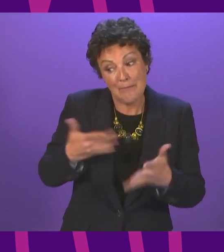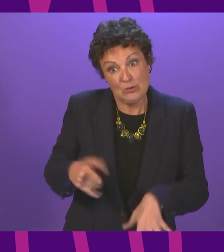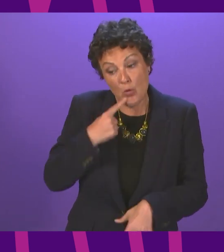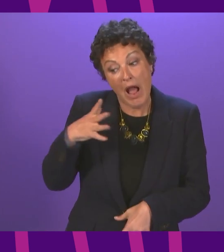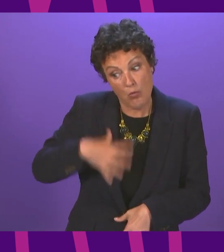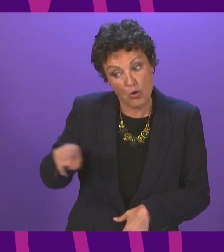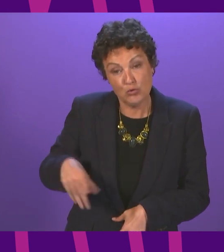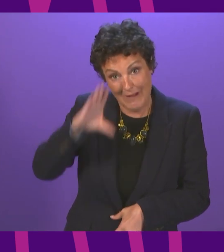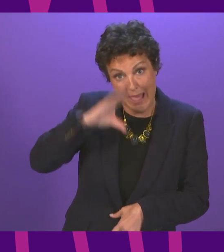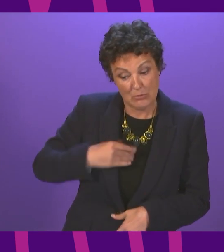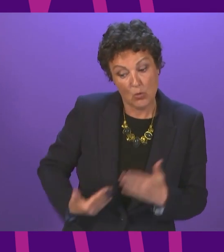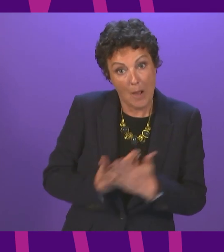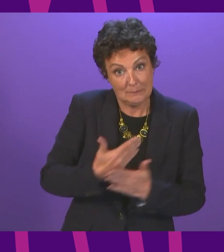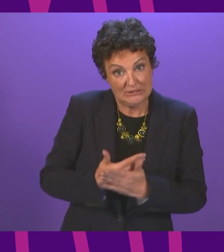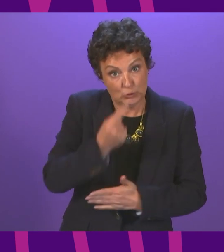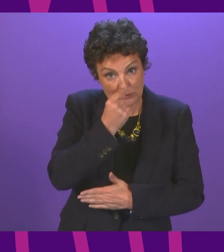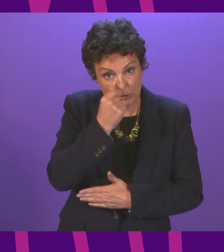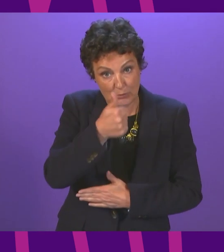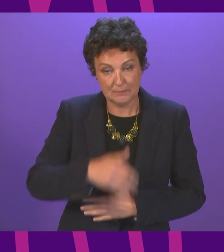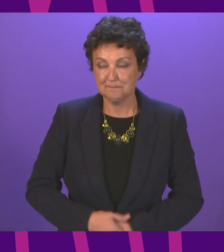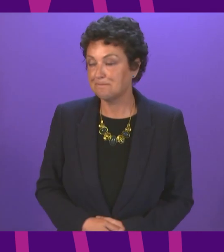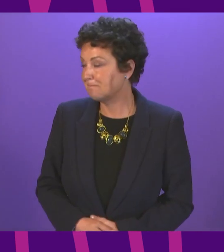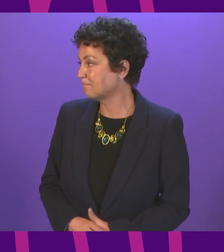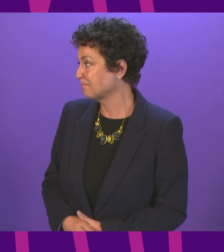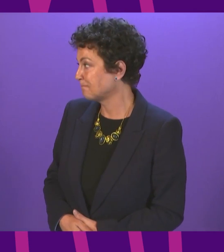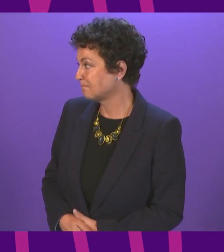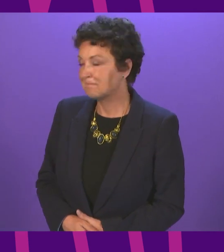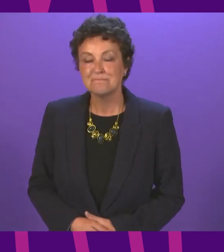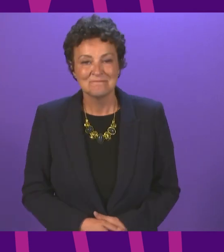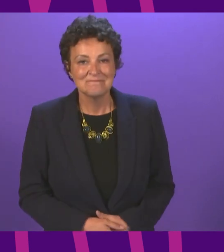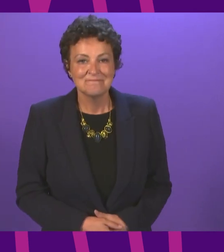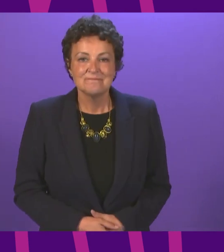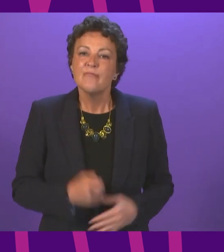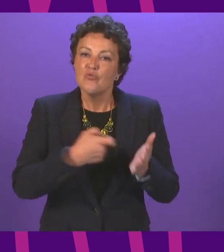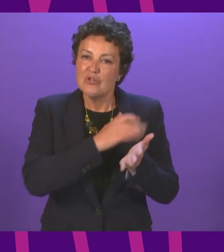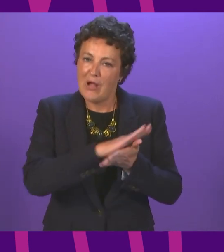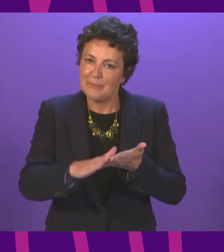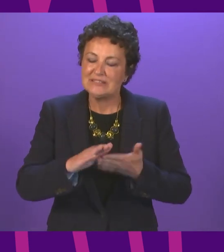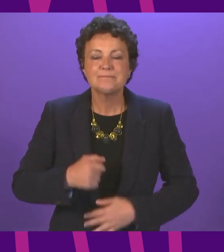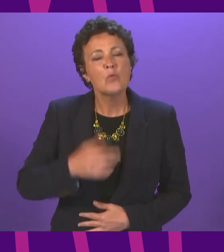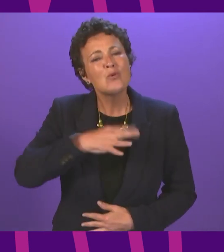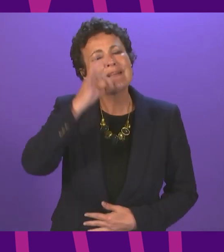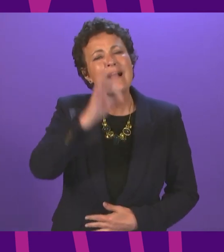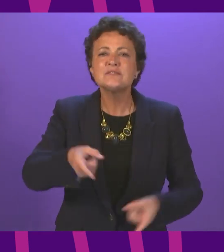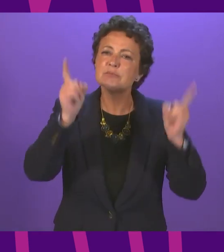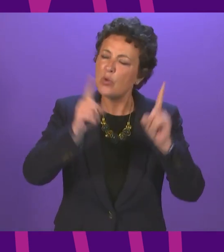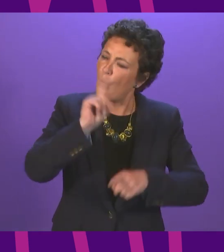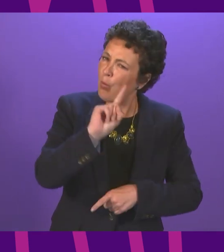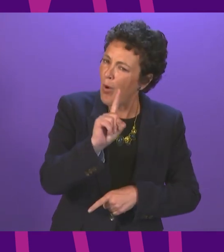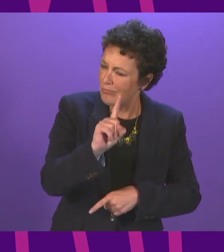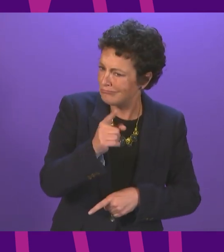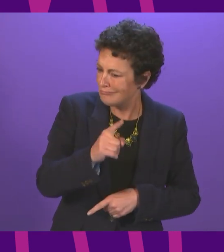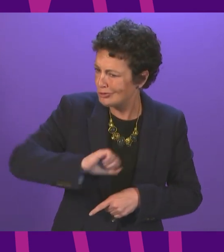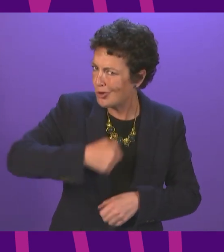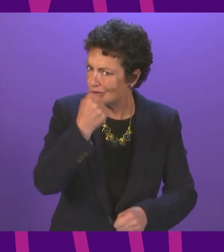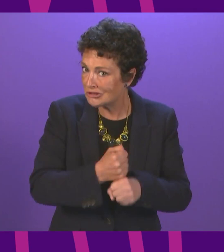on them. Question number five, Rachel Hamilton. To ask the First Minister what action the Scottish Government is